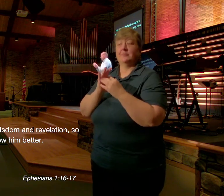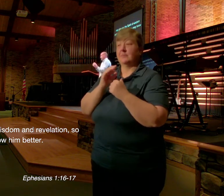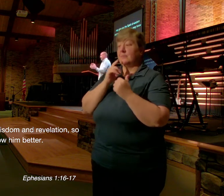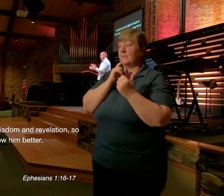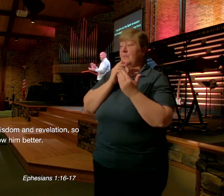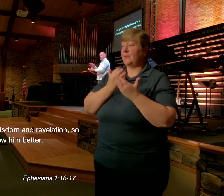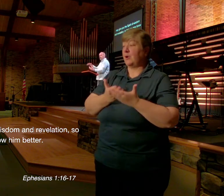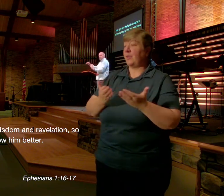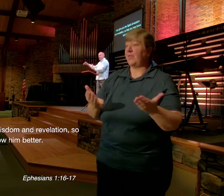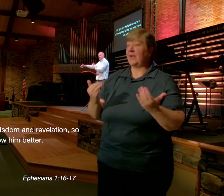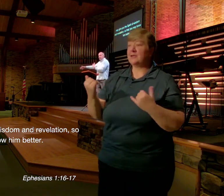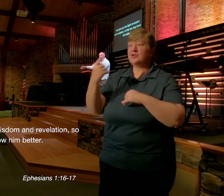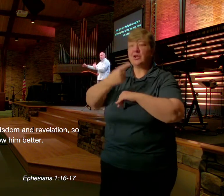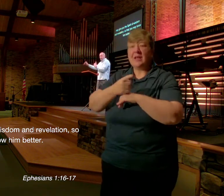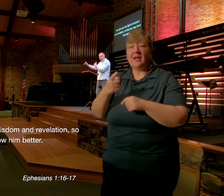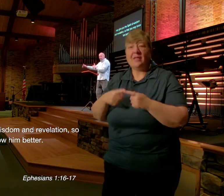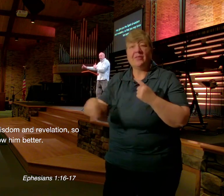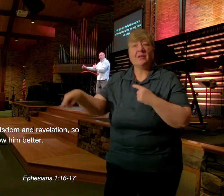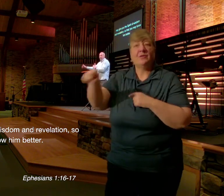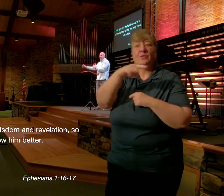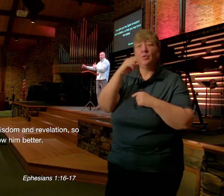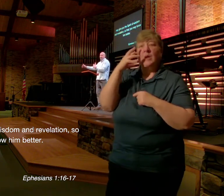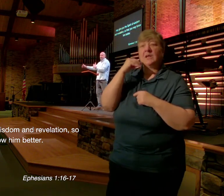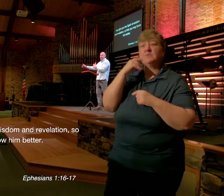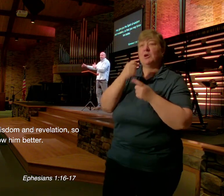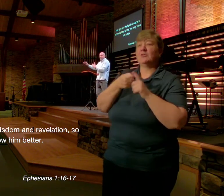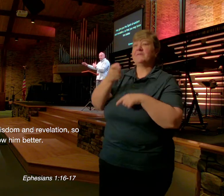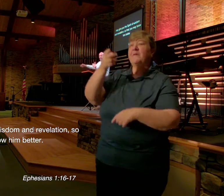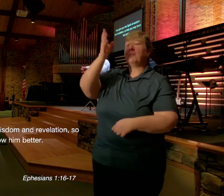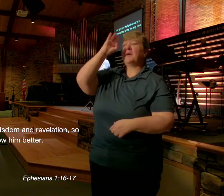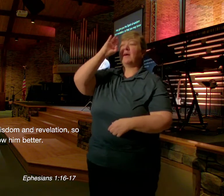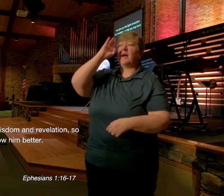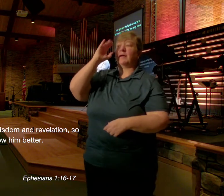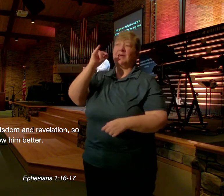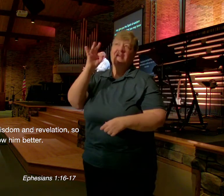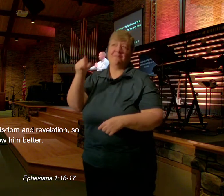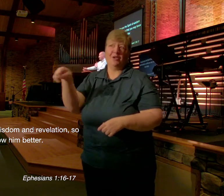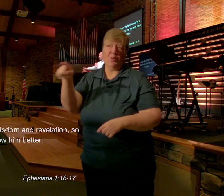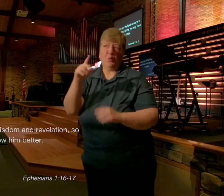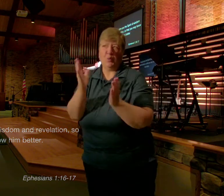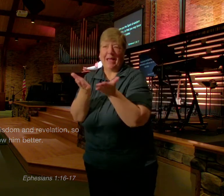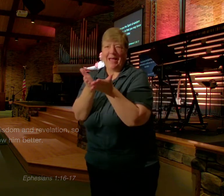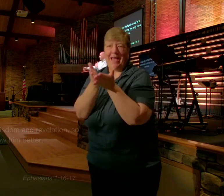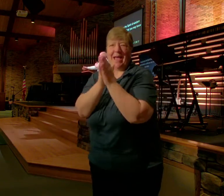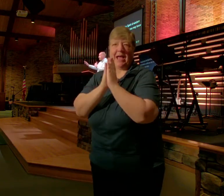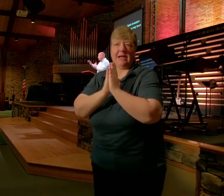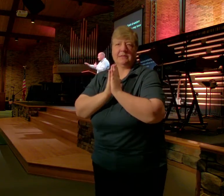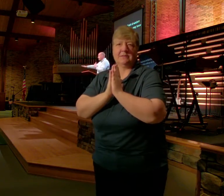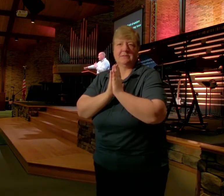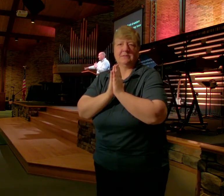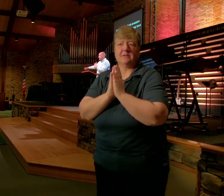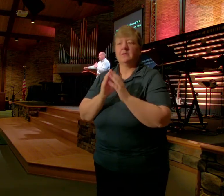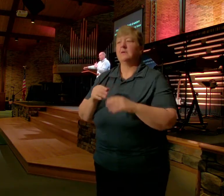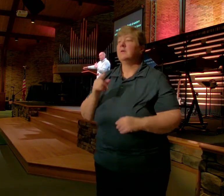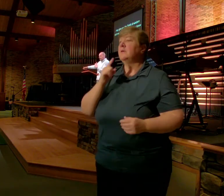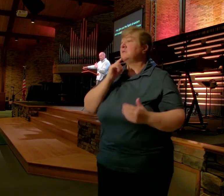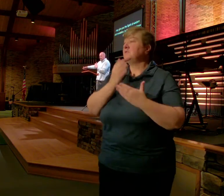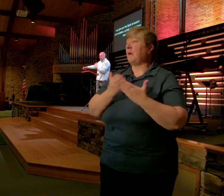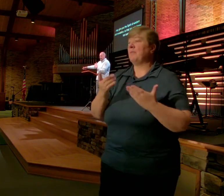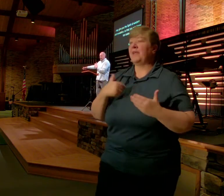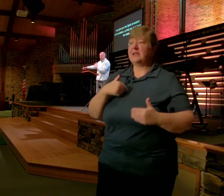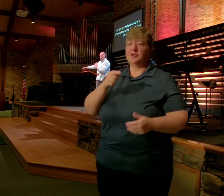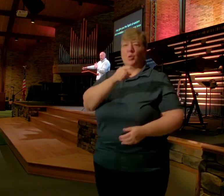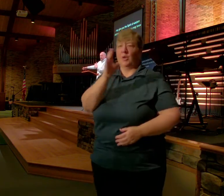That you can Experience from God If you ask There are some things That you will never